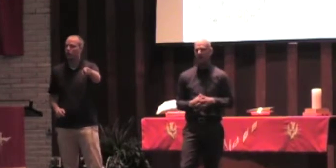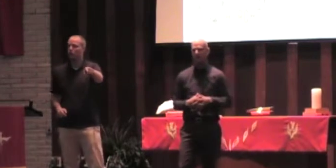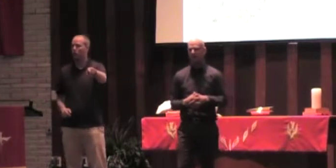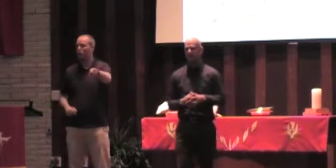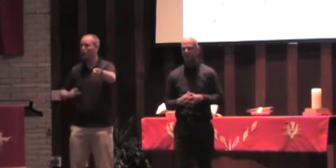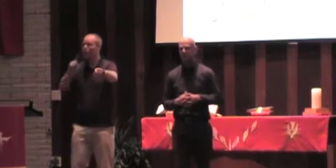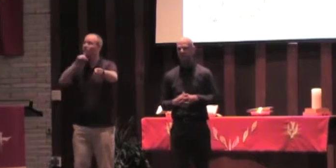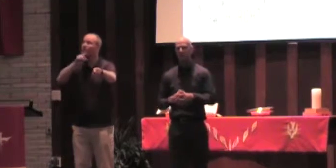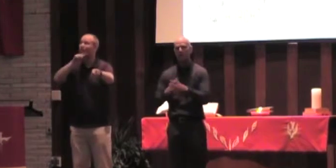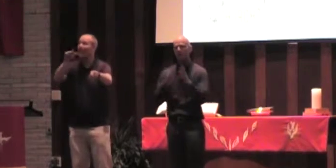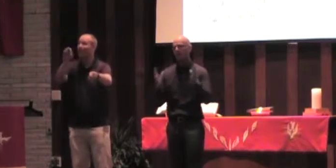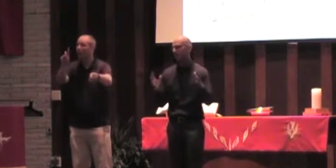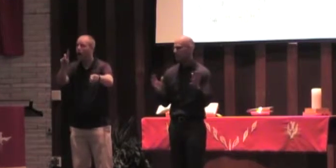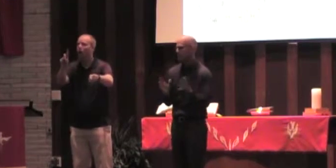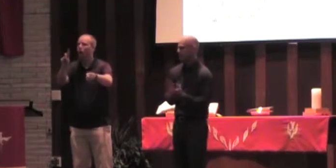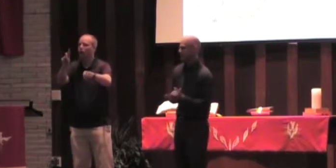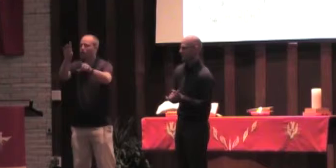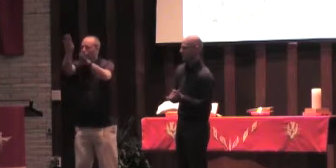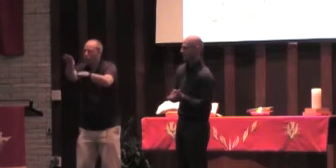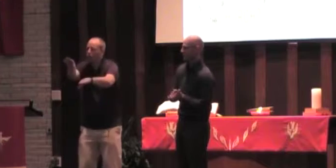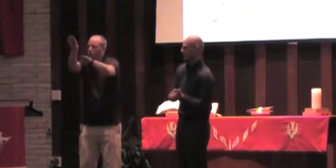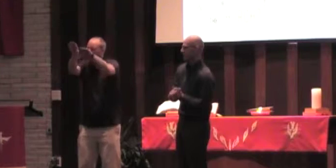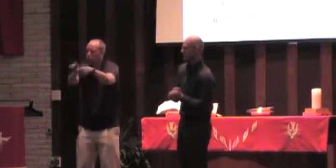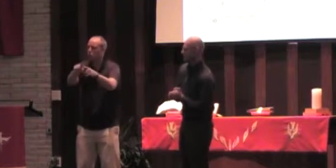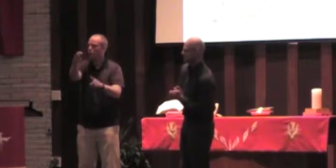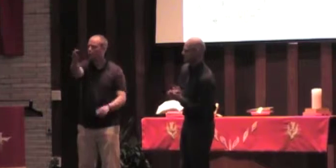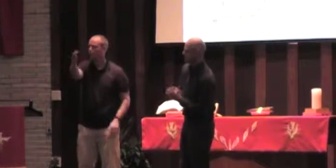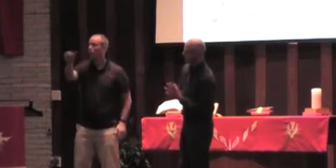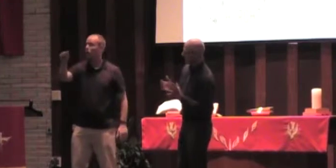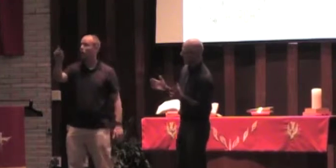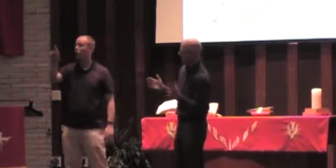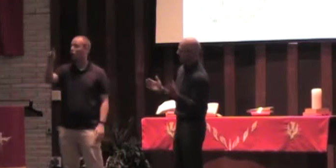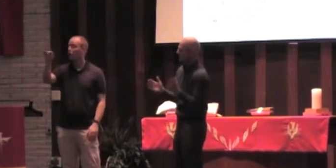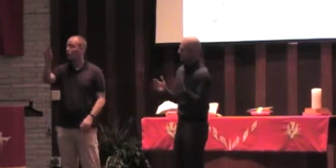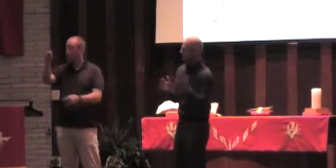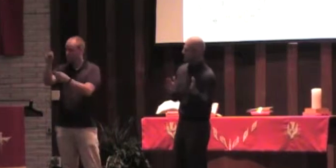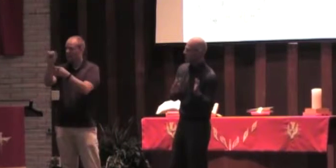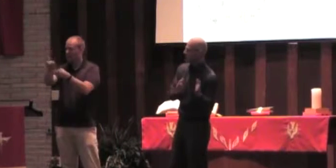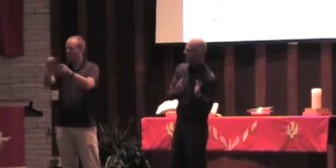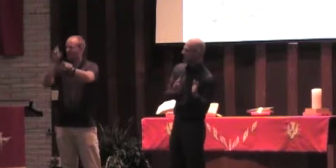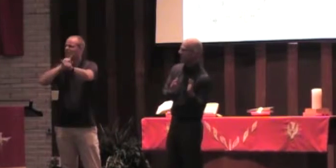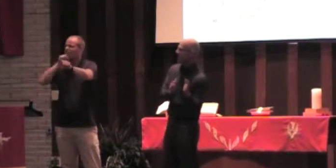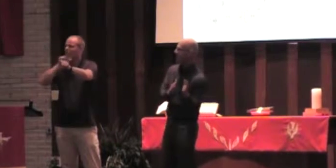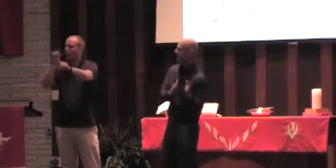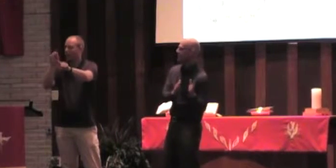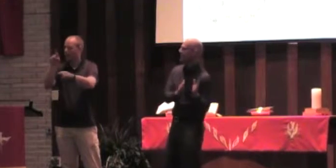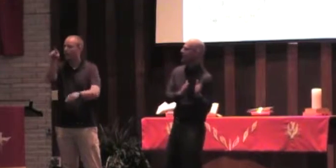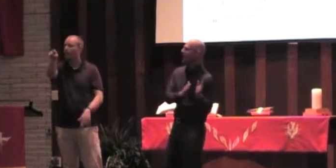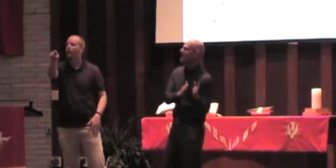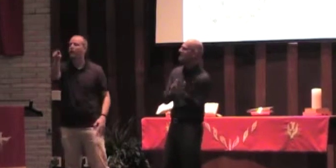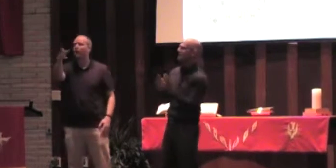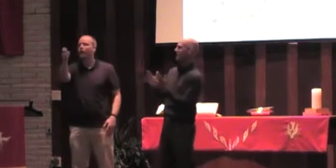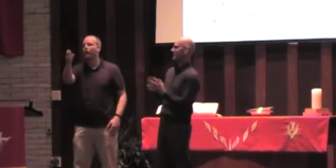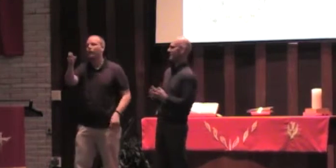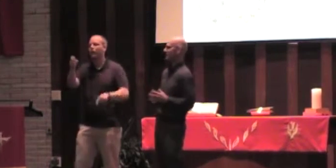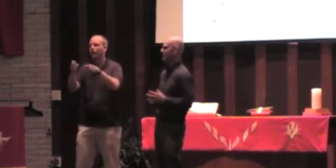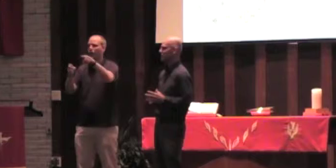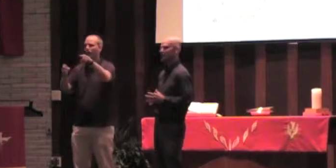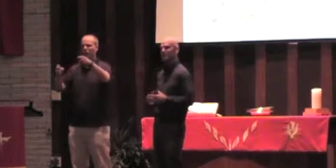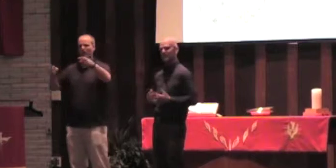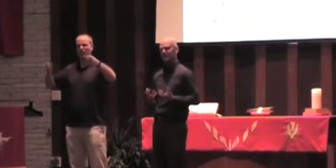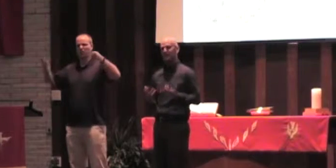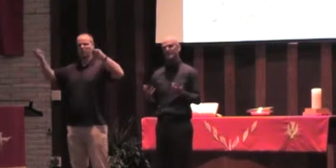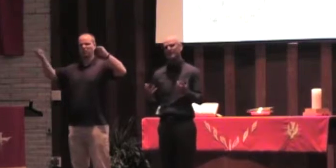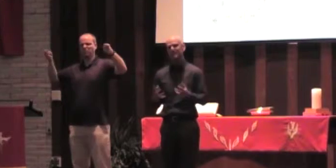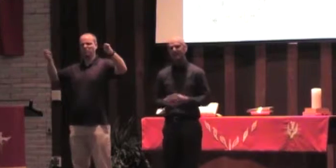a pain in God. What do we know about Artemis? Artemis was, again, I've said, the lioness of the